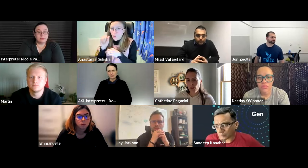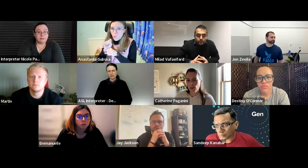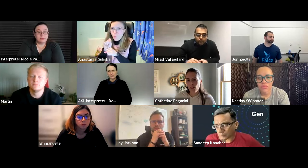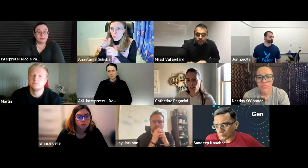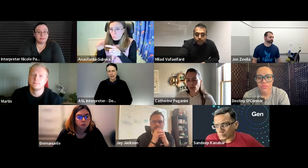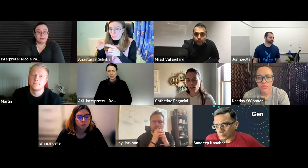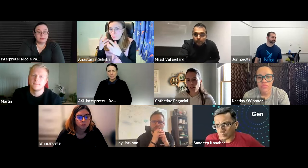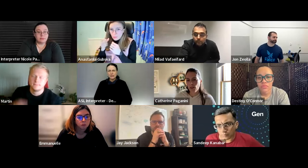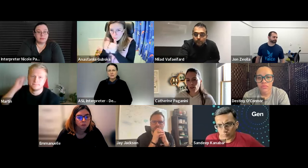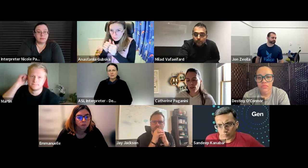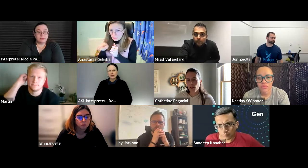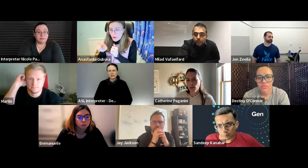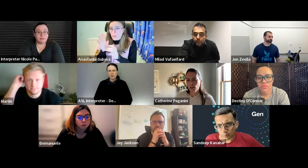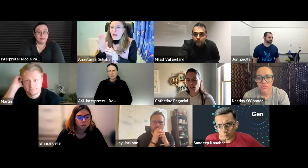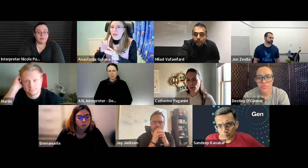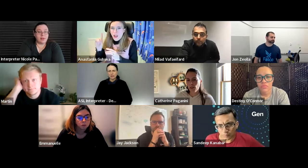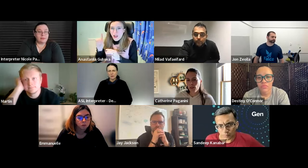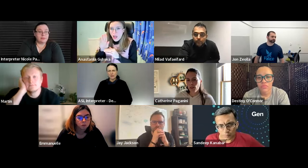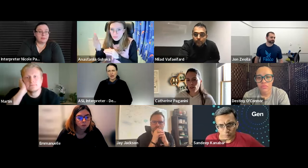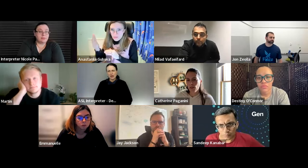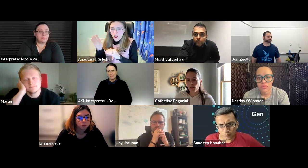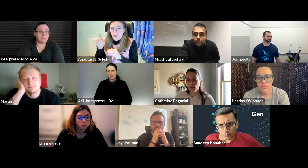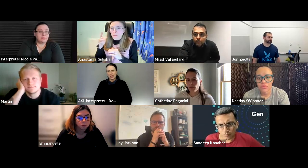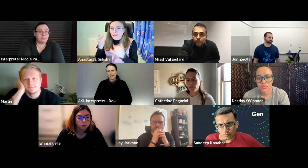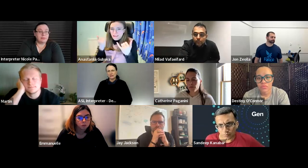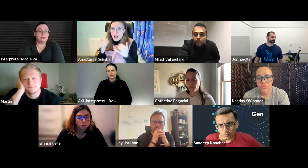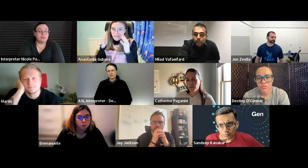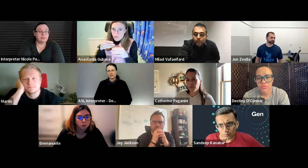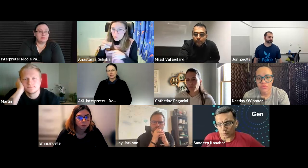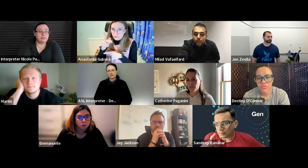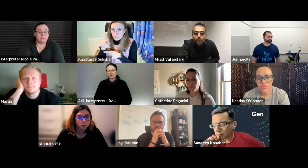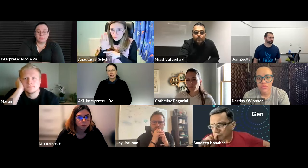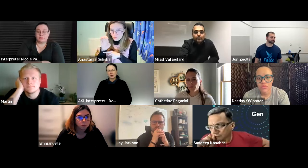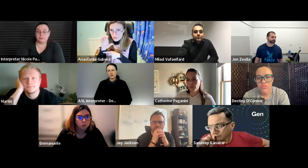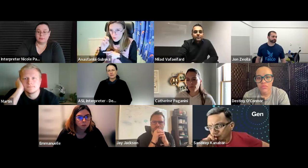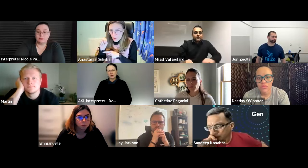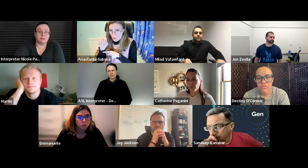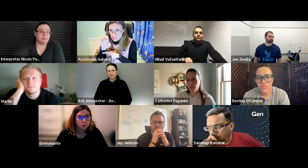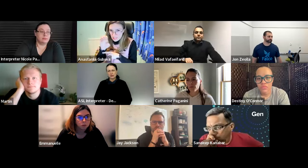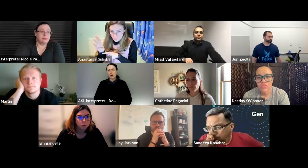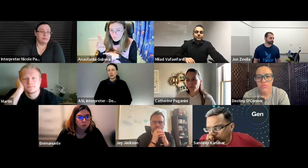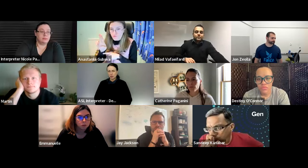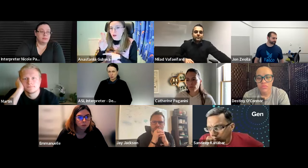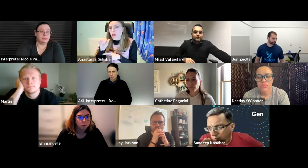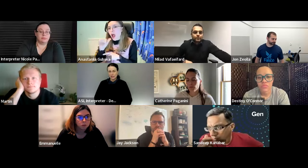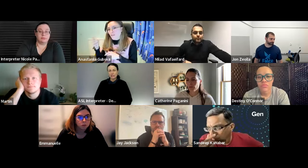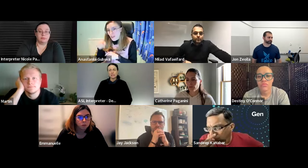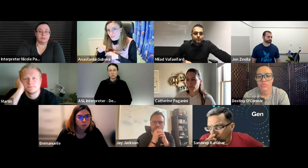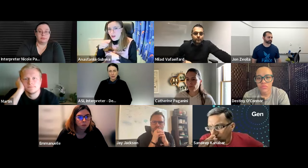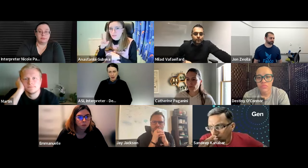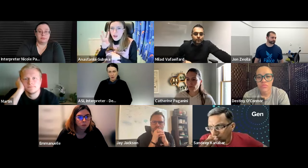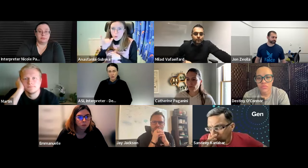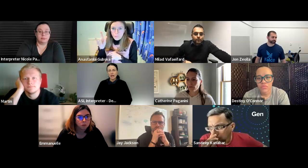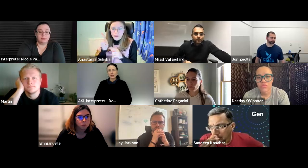to be remedied in the uk because i know we were working with them and i know they're focusing on kubecon